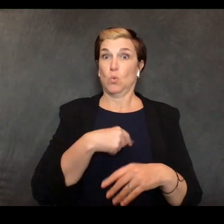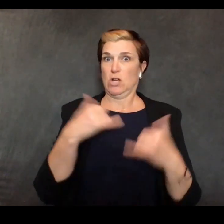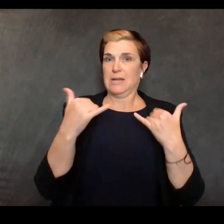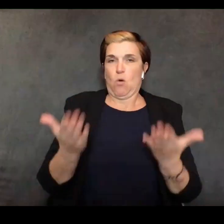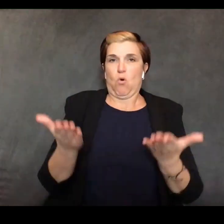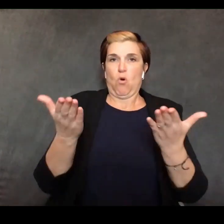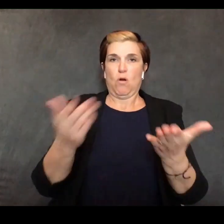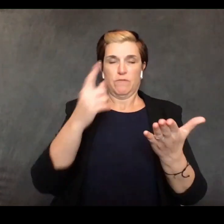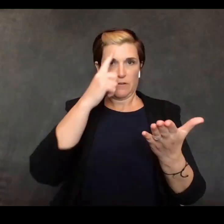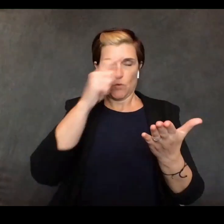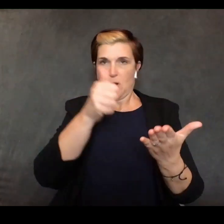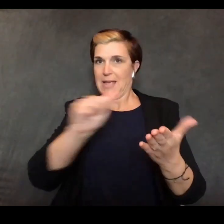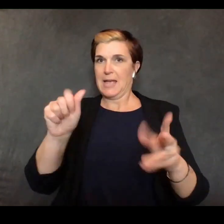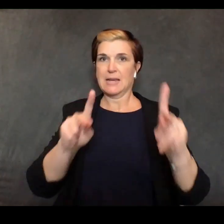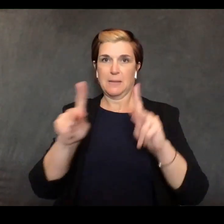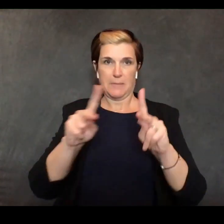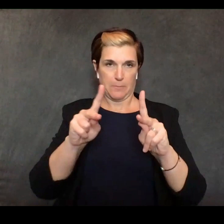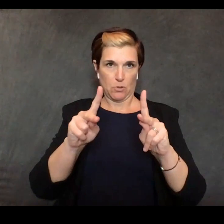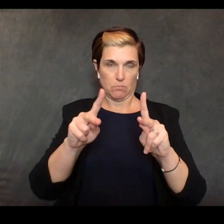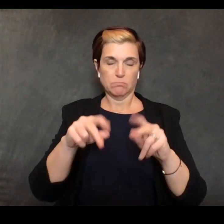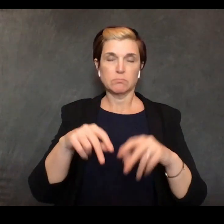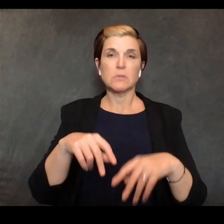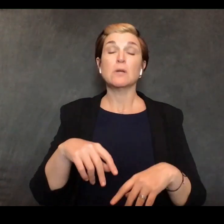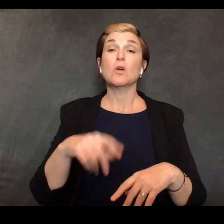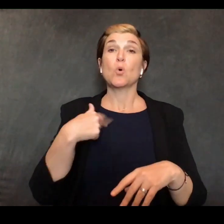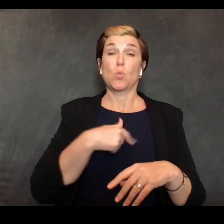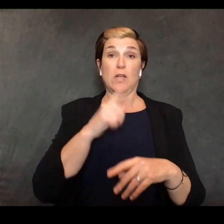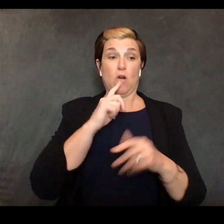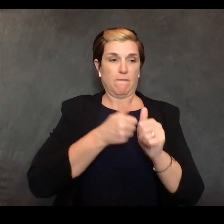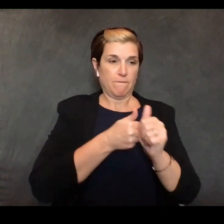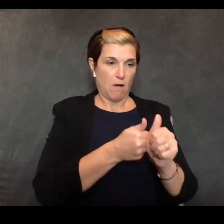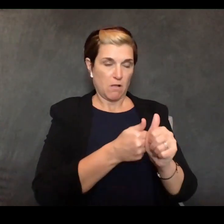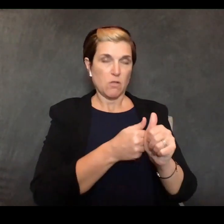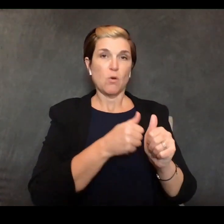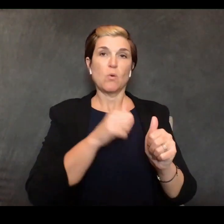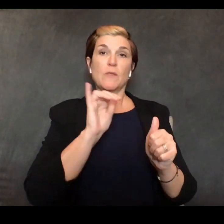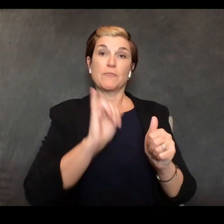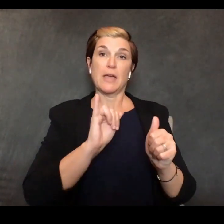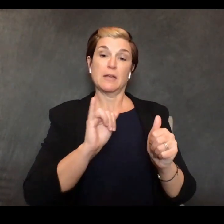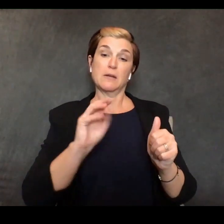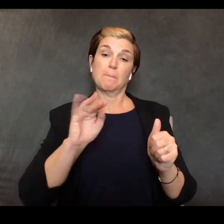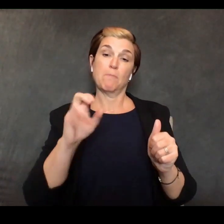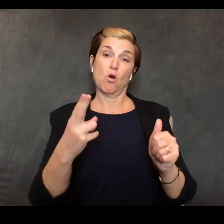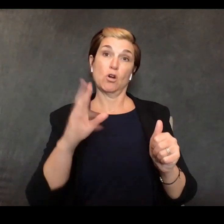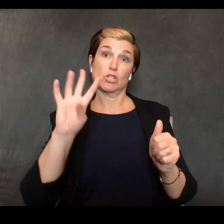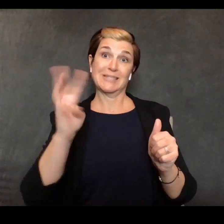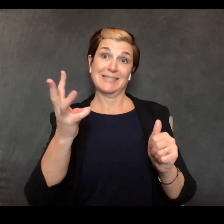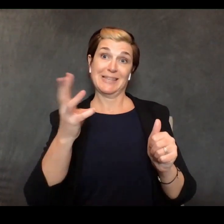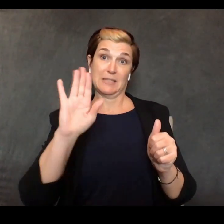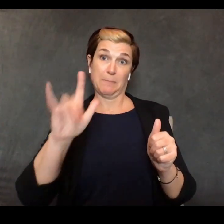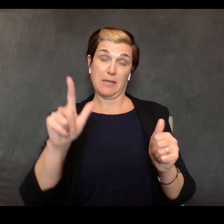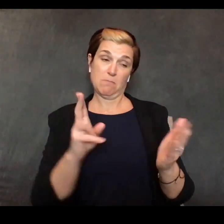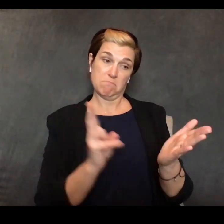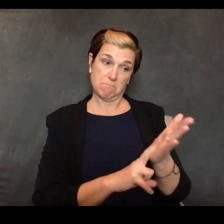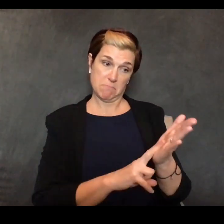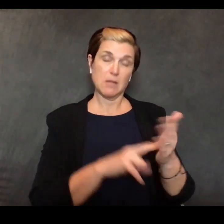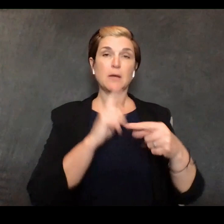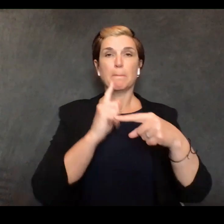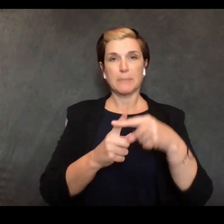acting in accord with the appropriations bill that was signed on march six as well as the president's emergency declaration last week and this